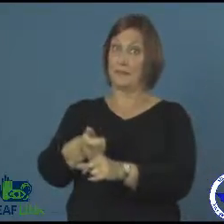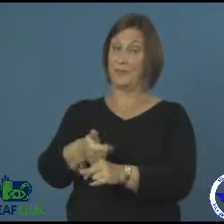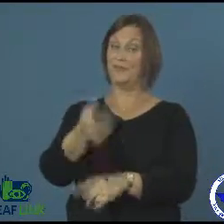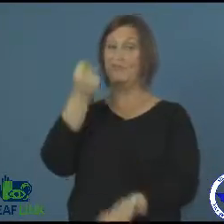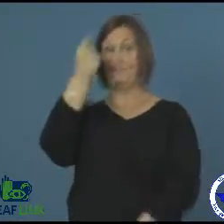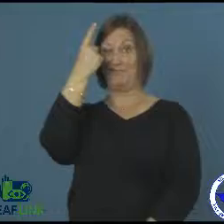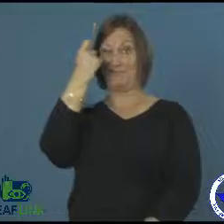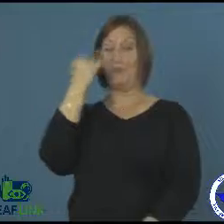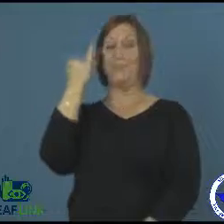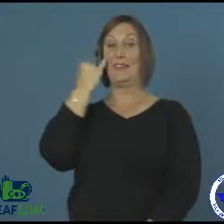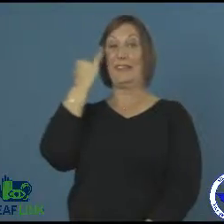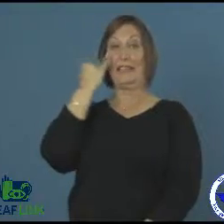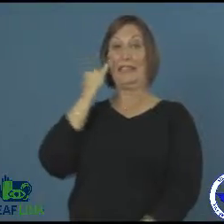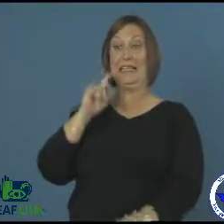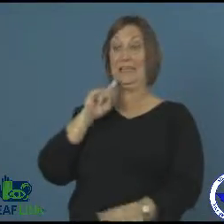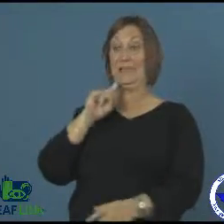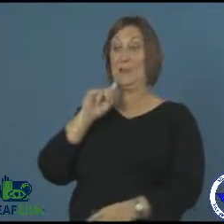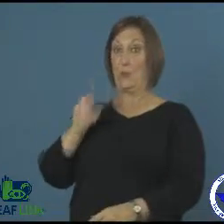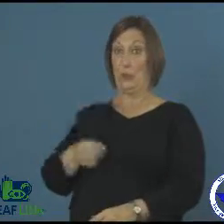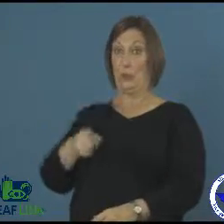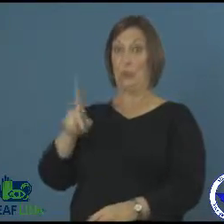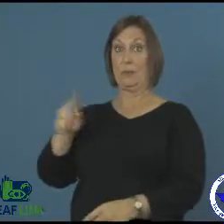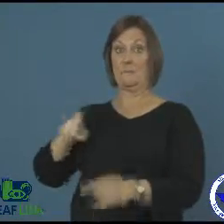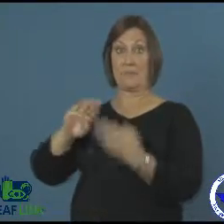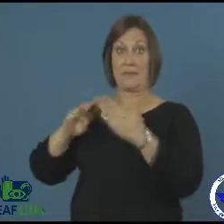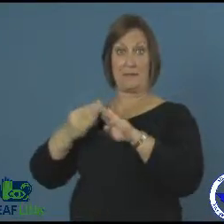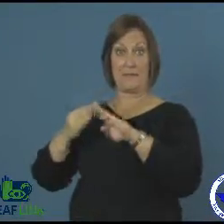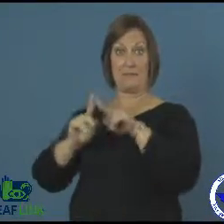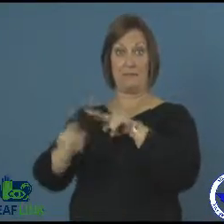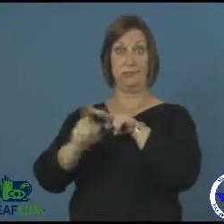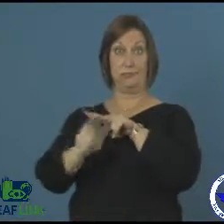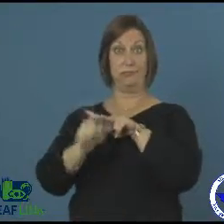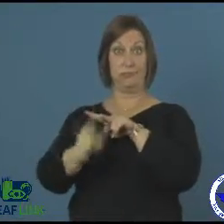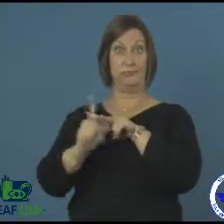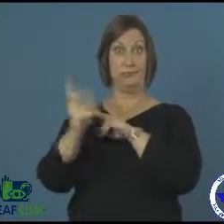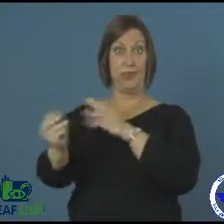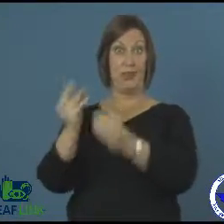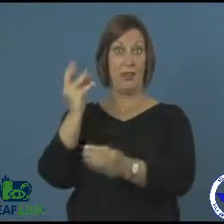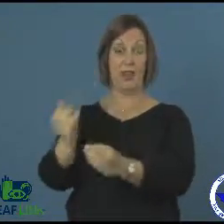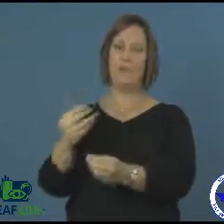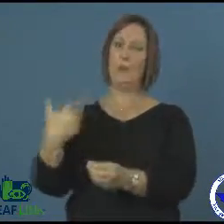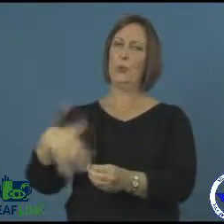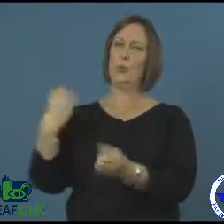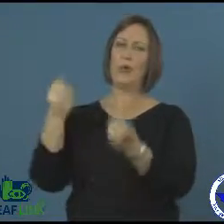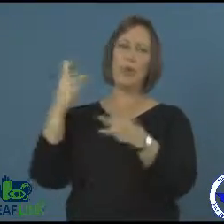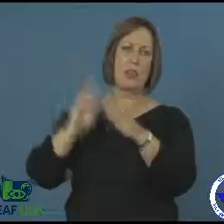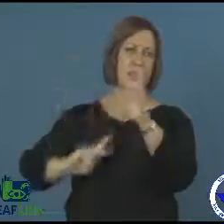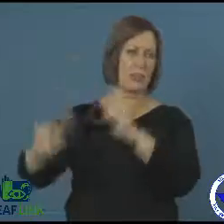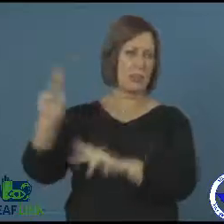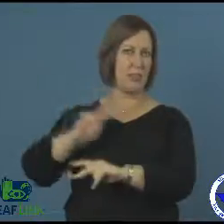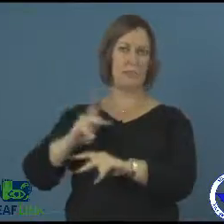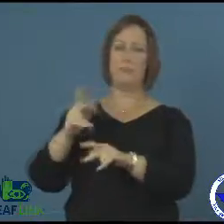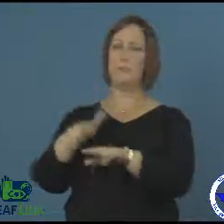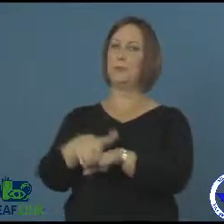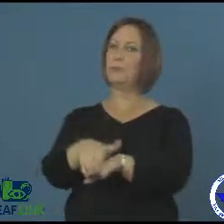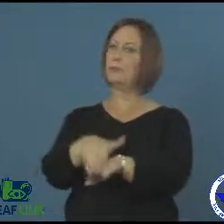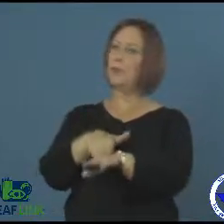It will take much longer to travel during a mandatory evacuation. Make travel